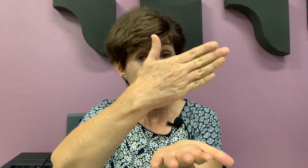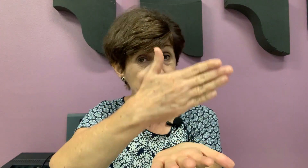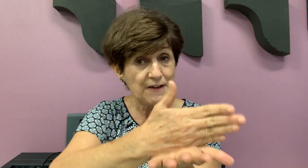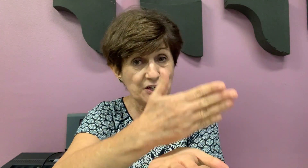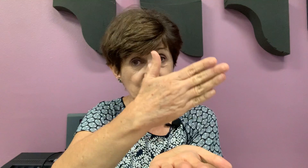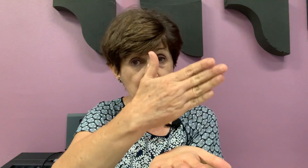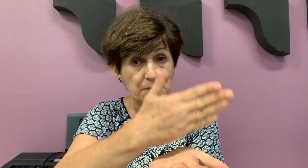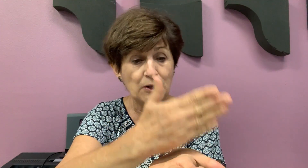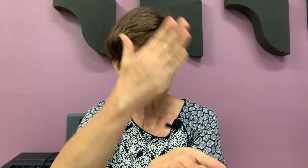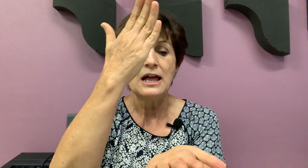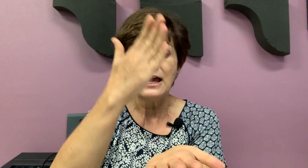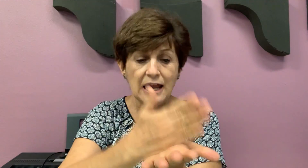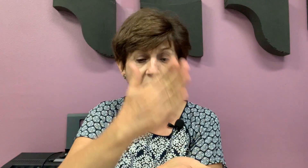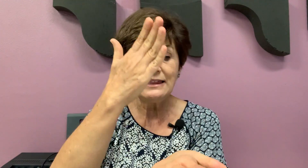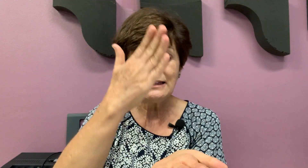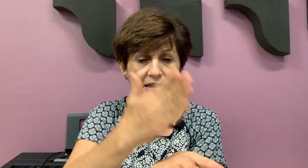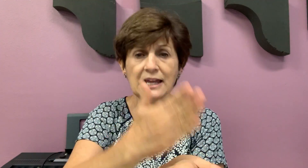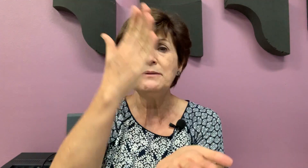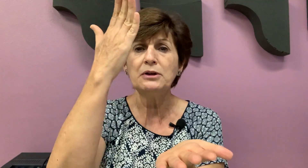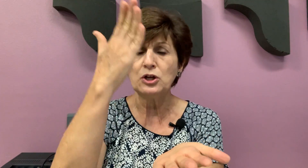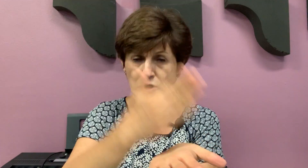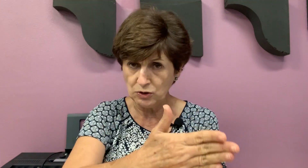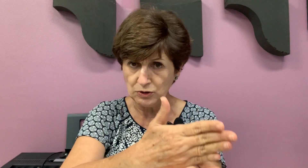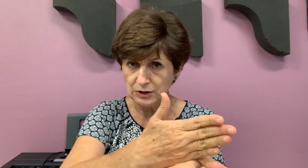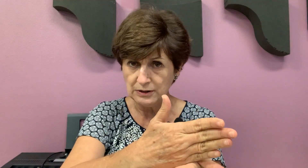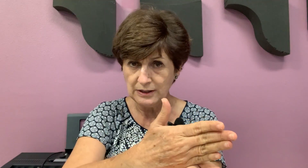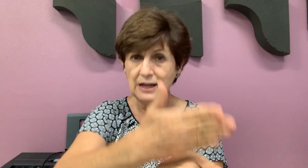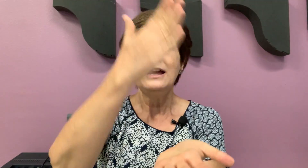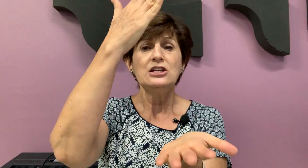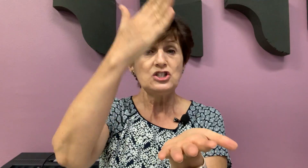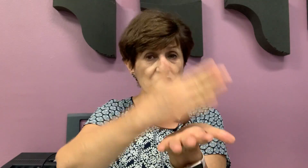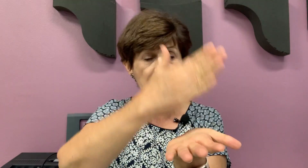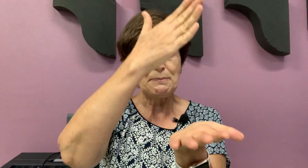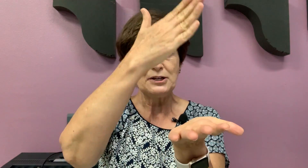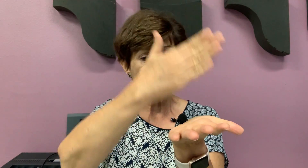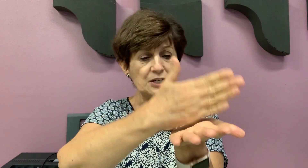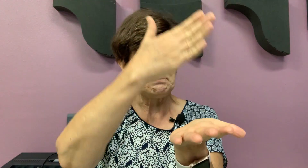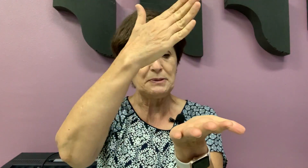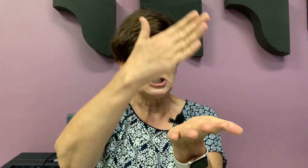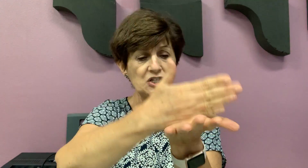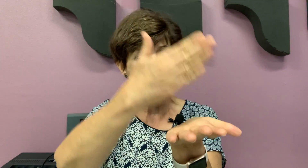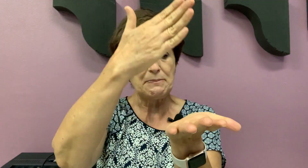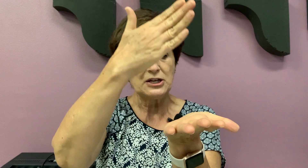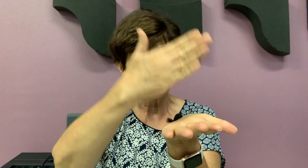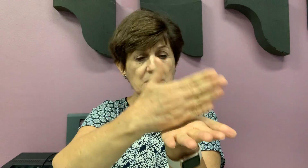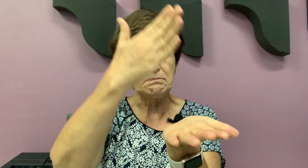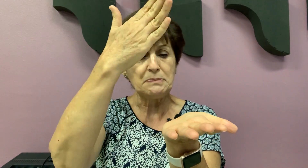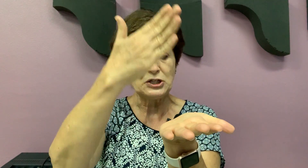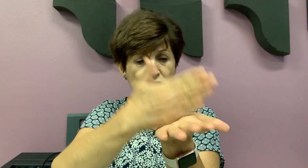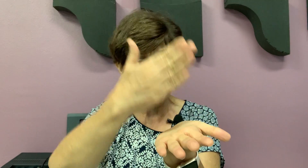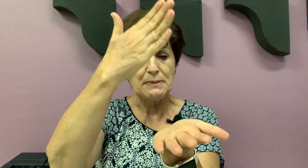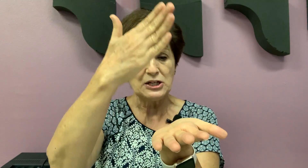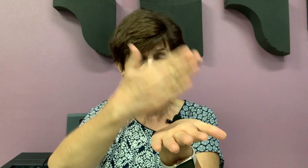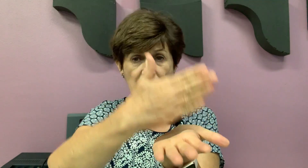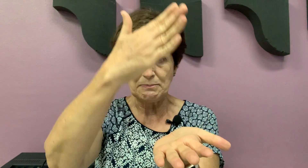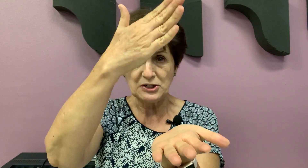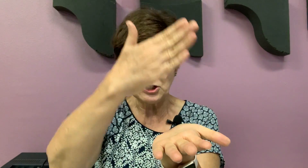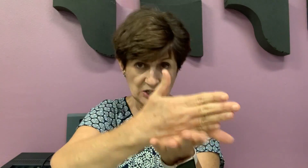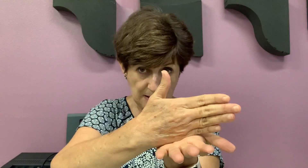vegetables. Cut your them good. Chop, chippy chop, chippy chop, chop chop.